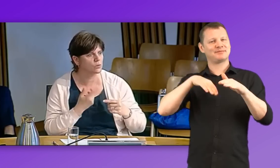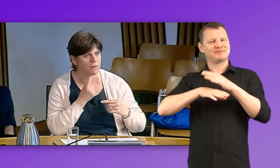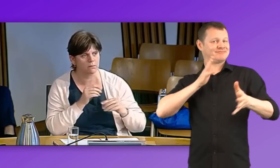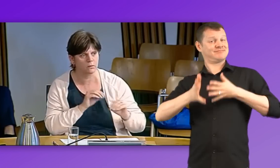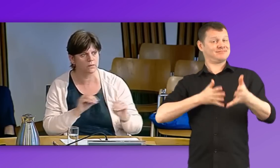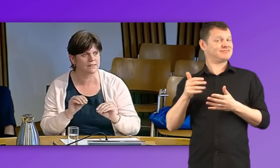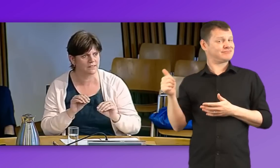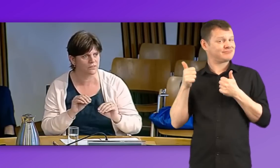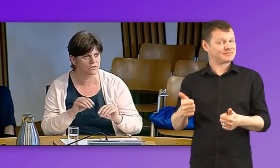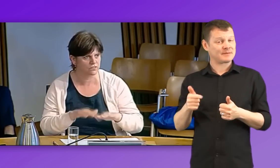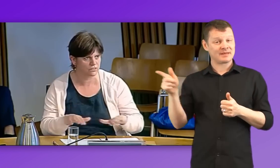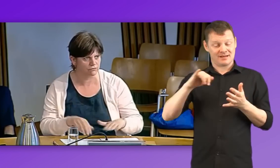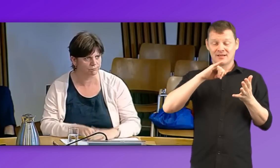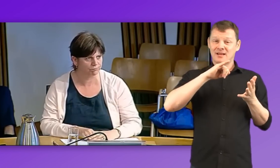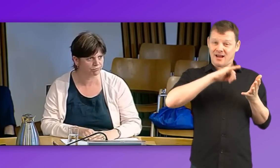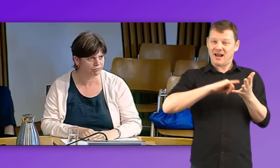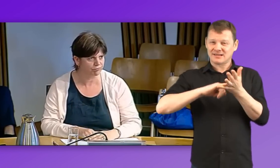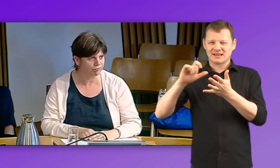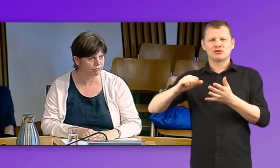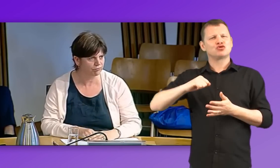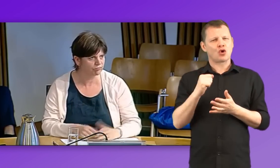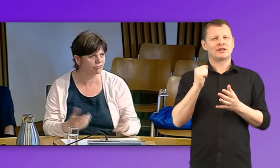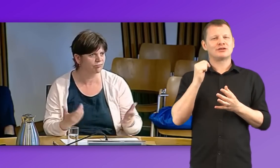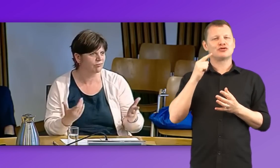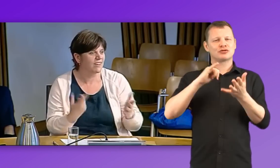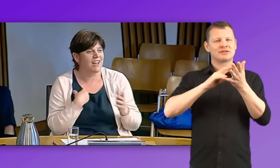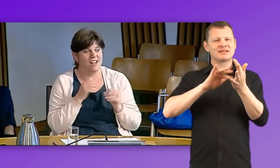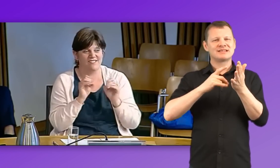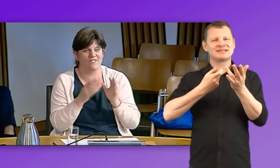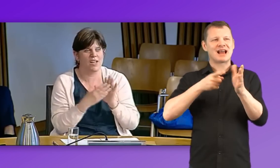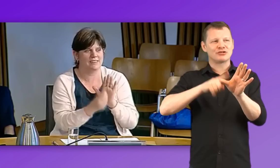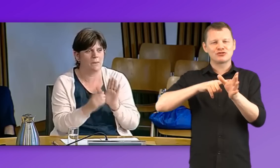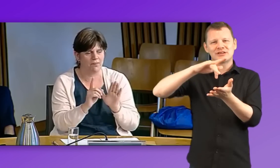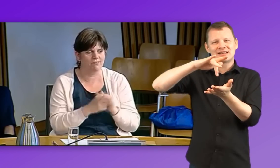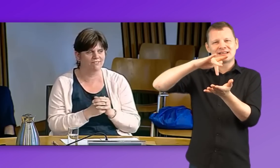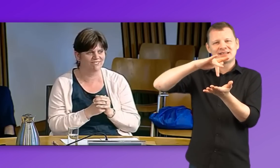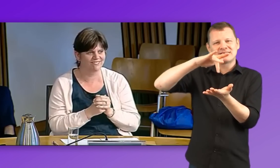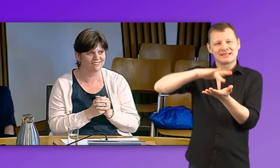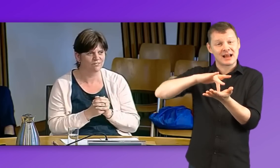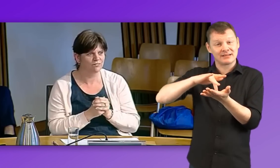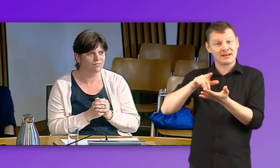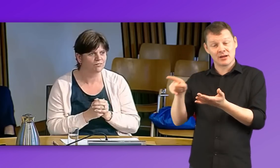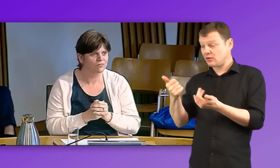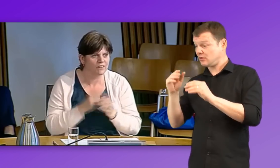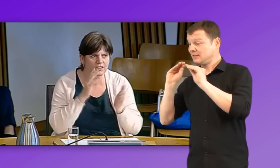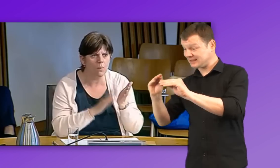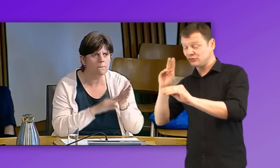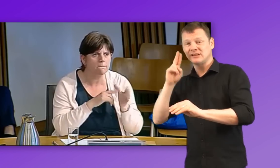And what we're doing at the Scottish Century Centre is helping teachers teach, well, both deaf and hearing kids, because I'll give you an example if you wouldn't...